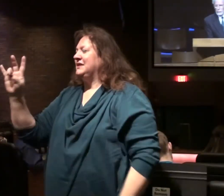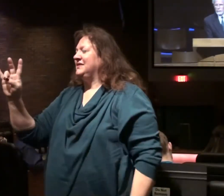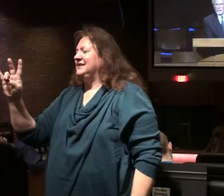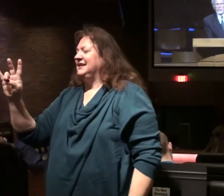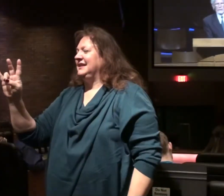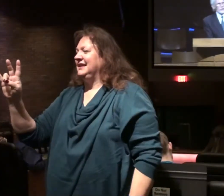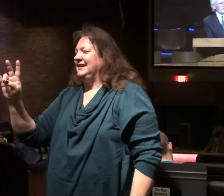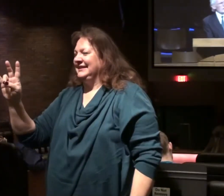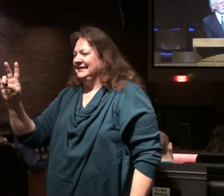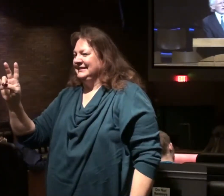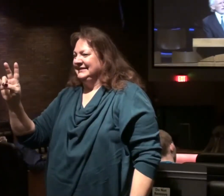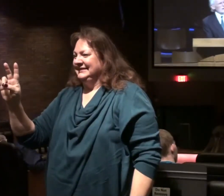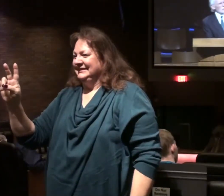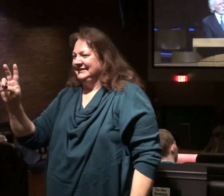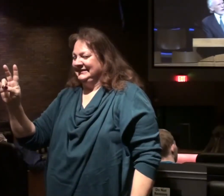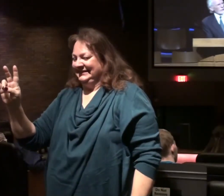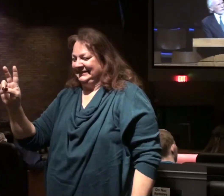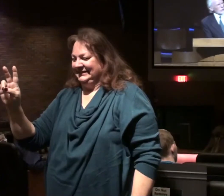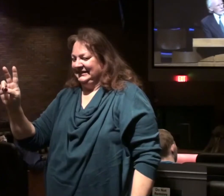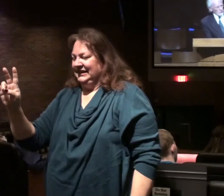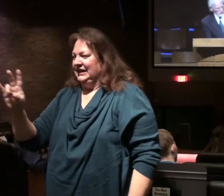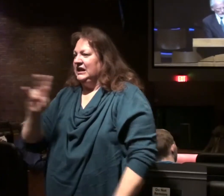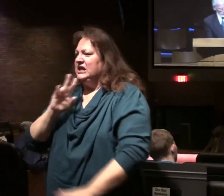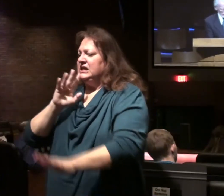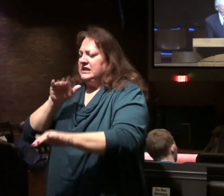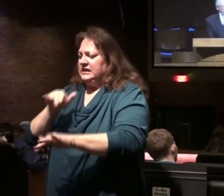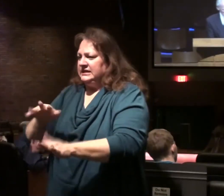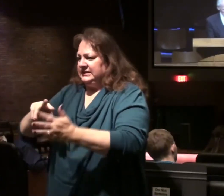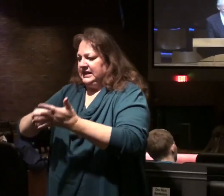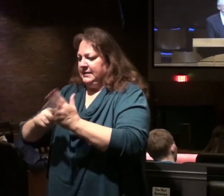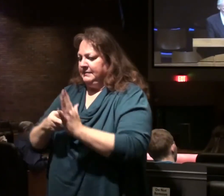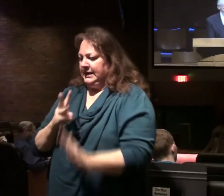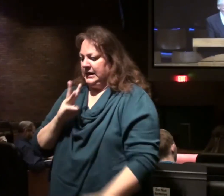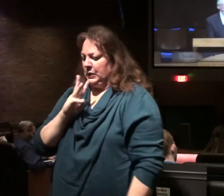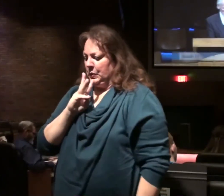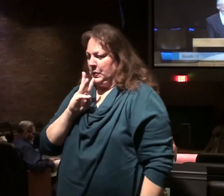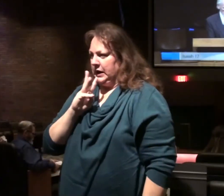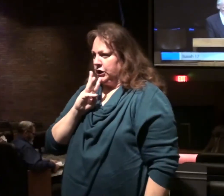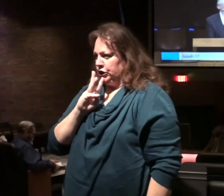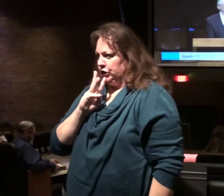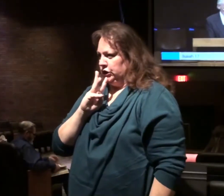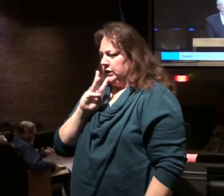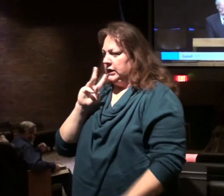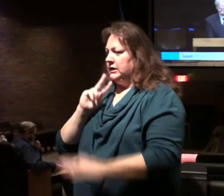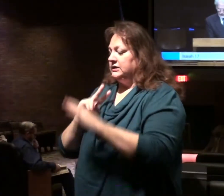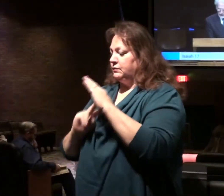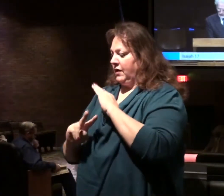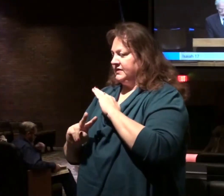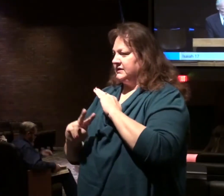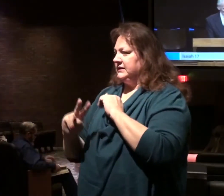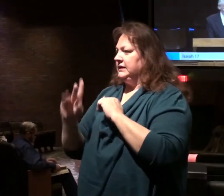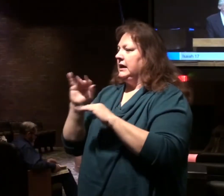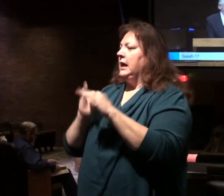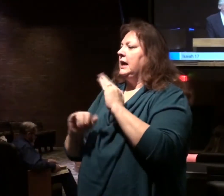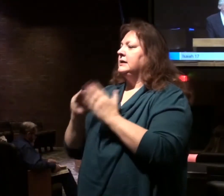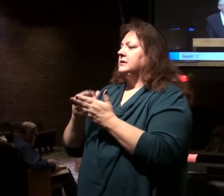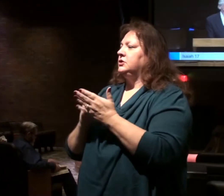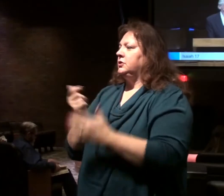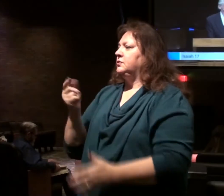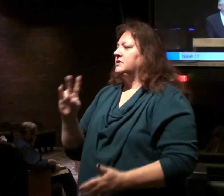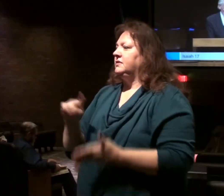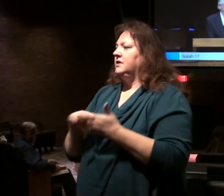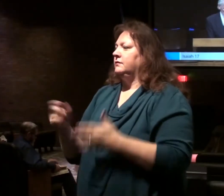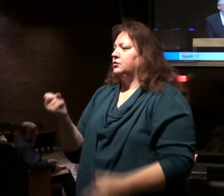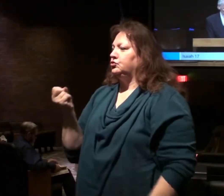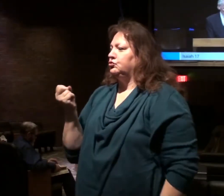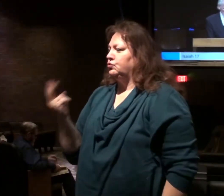uses the sea and the waters to represent the nations of the earth in his prophecy. Isaiah 17, verse 12,